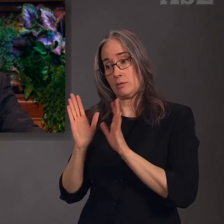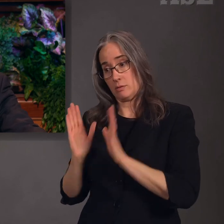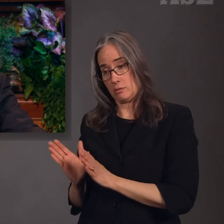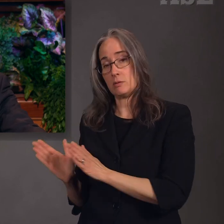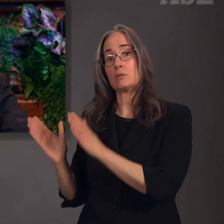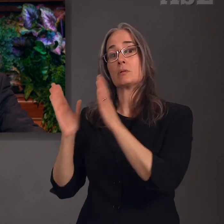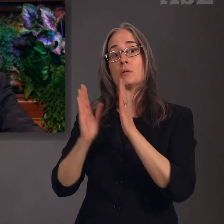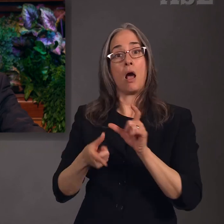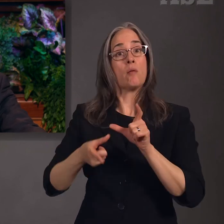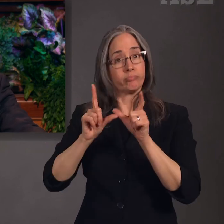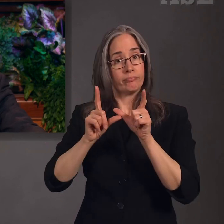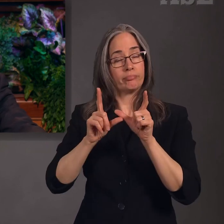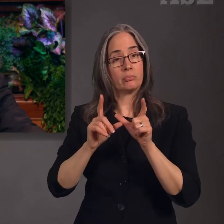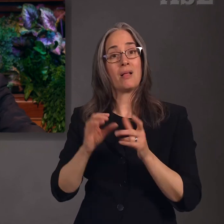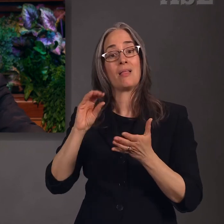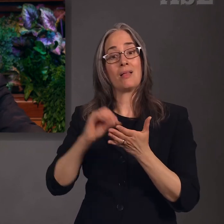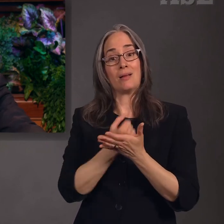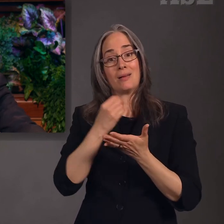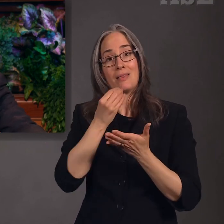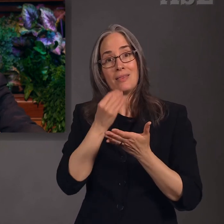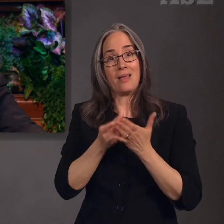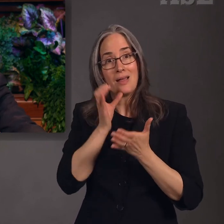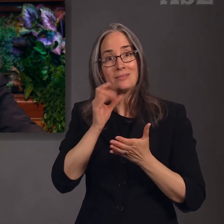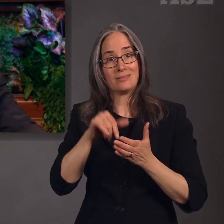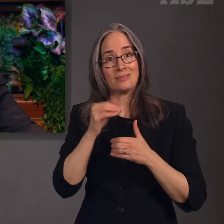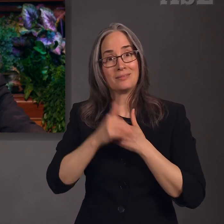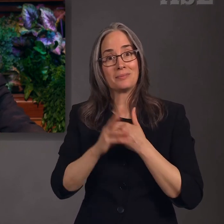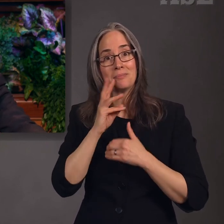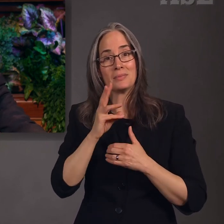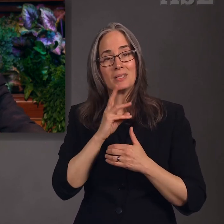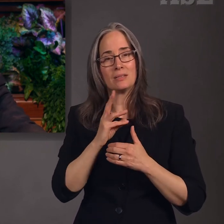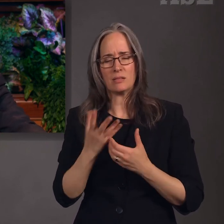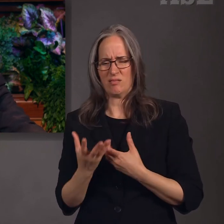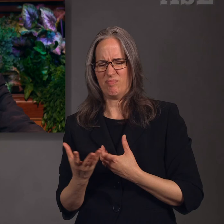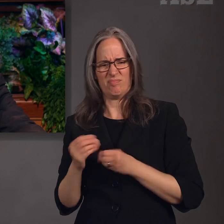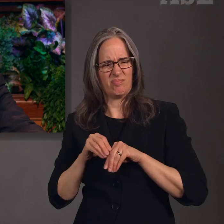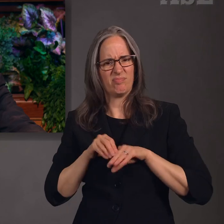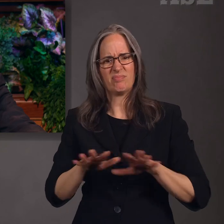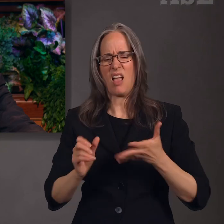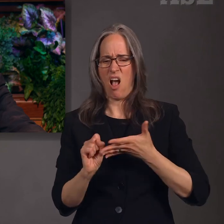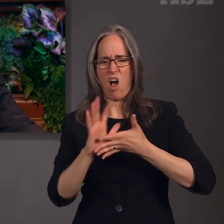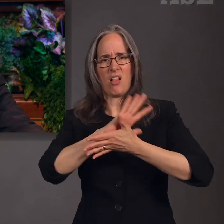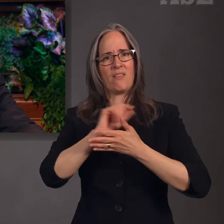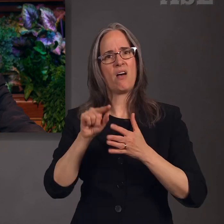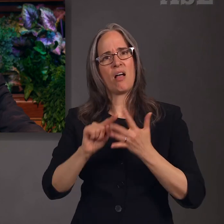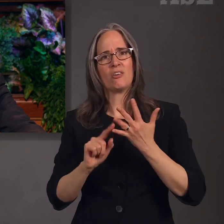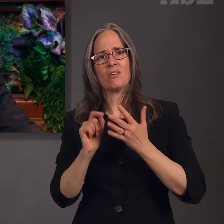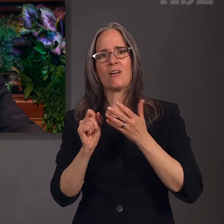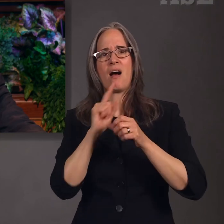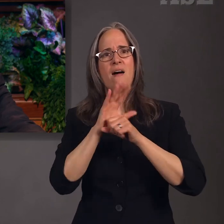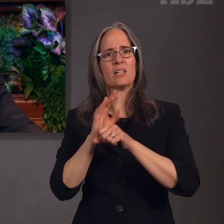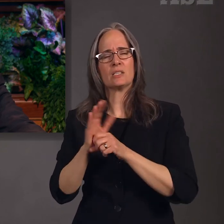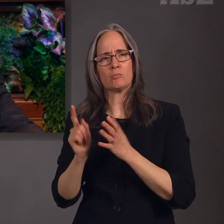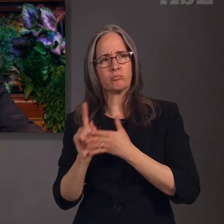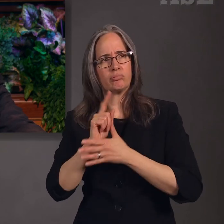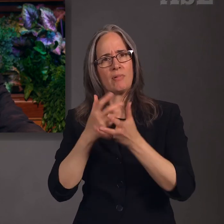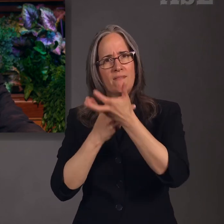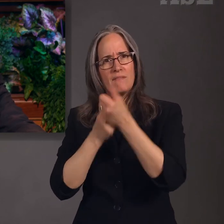sacrament drives faithfulness to all other covenants. A happy ending is